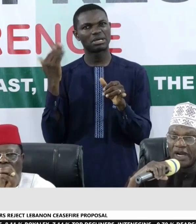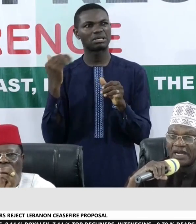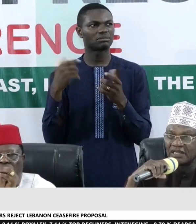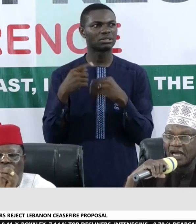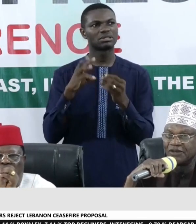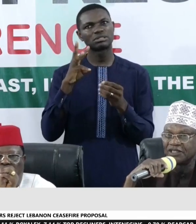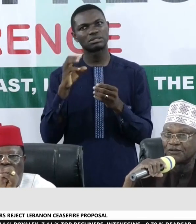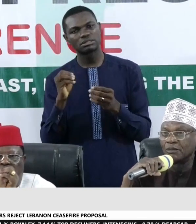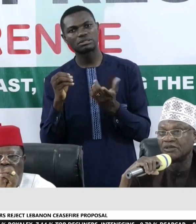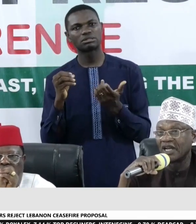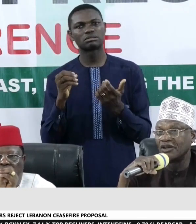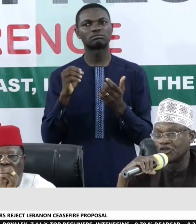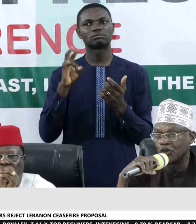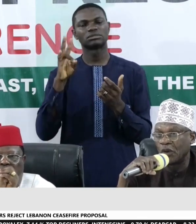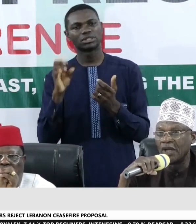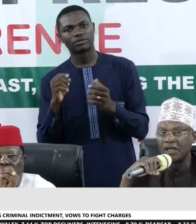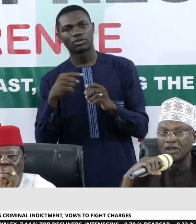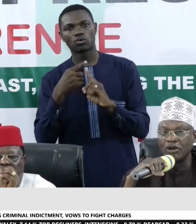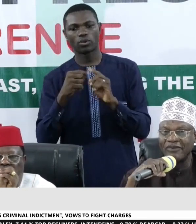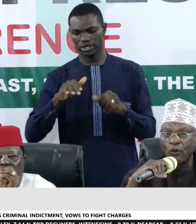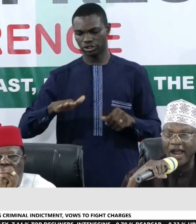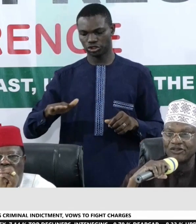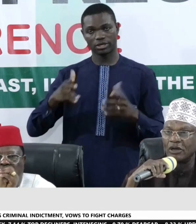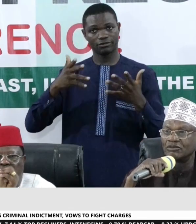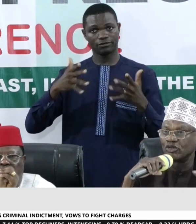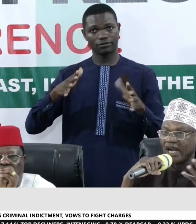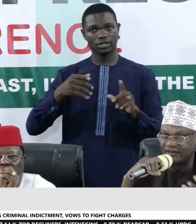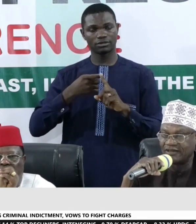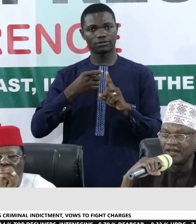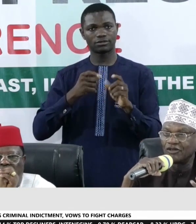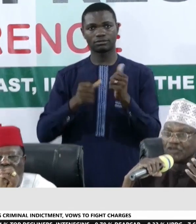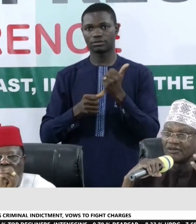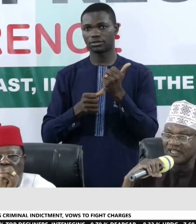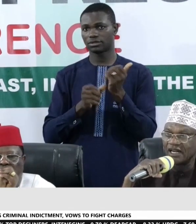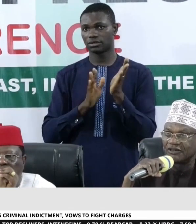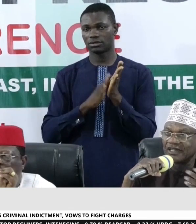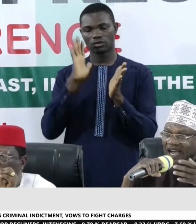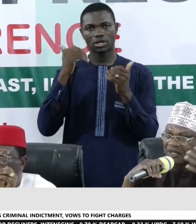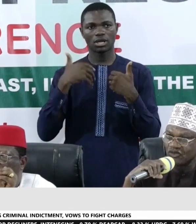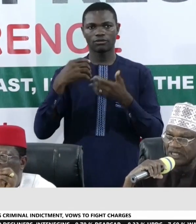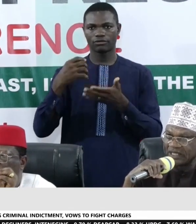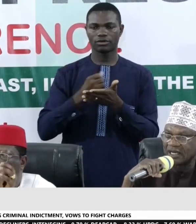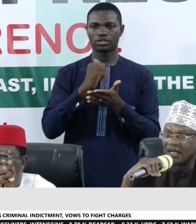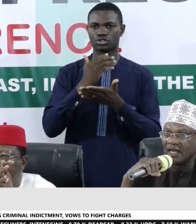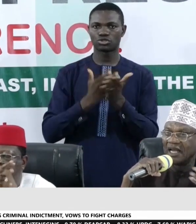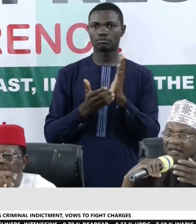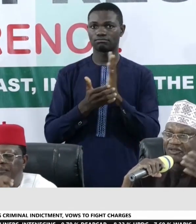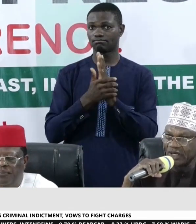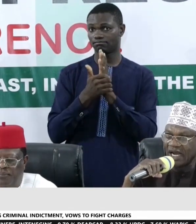for instance, when a child finishes from secondary school, she would have acquired some traits, some skills, carpentry,